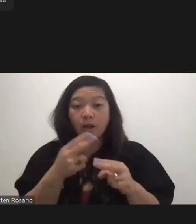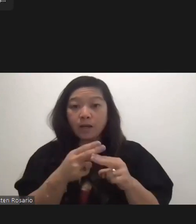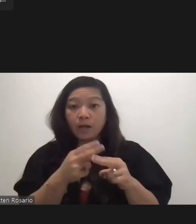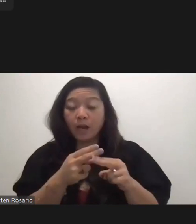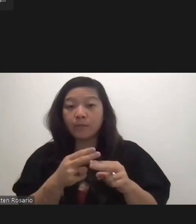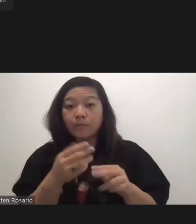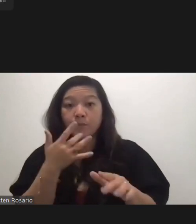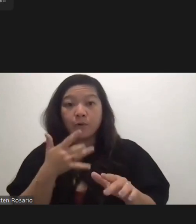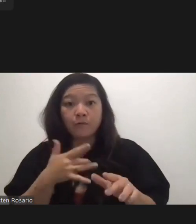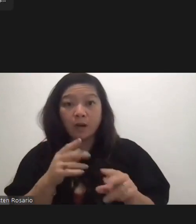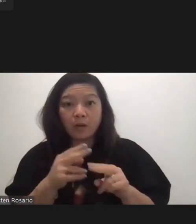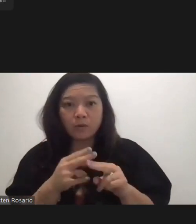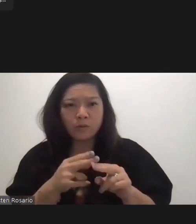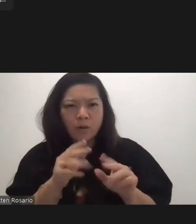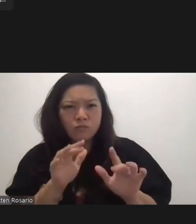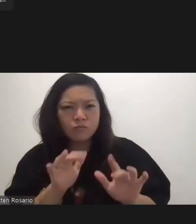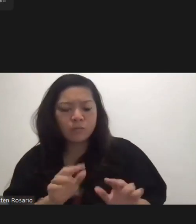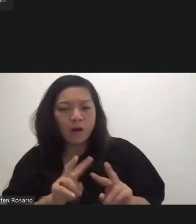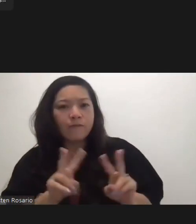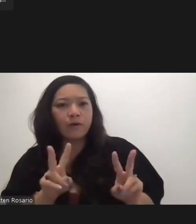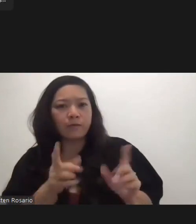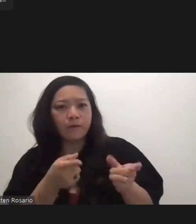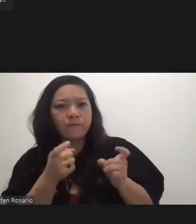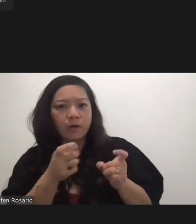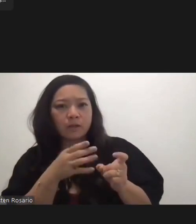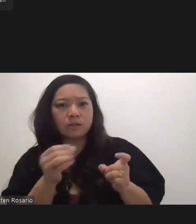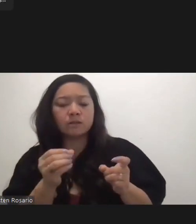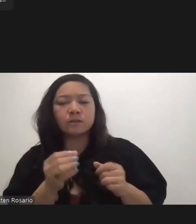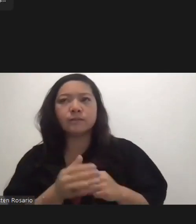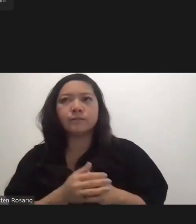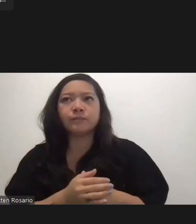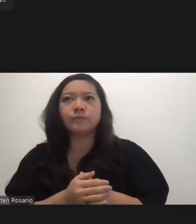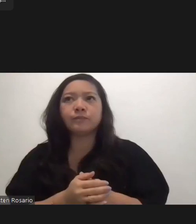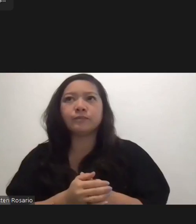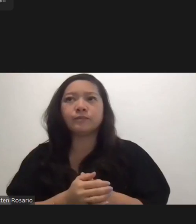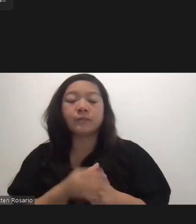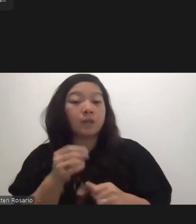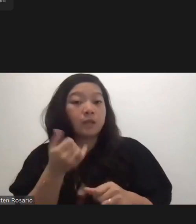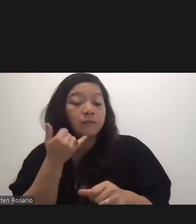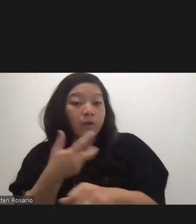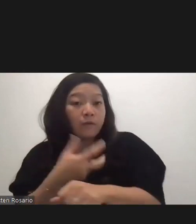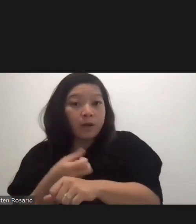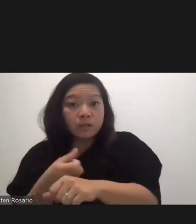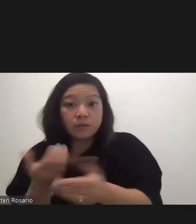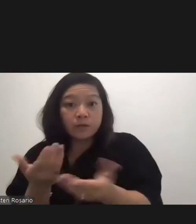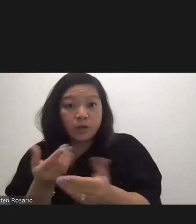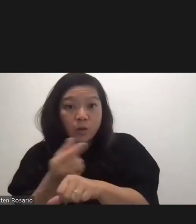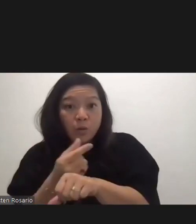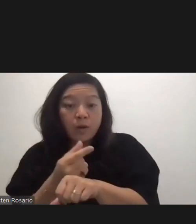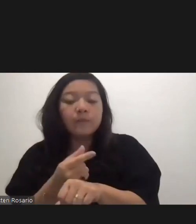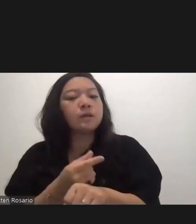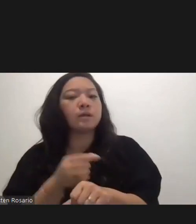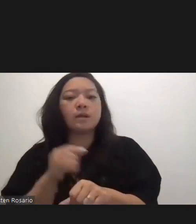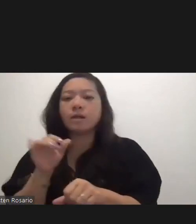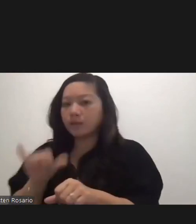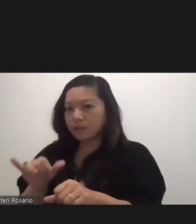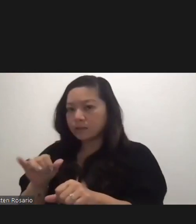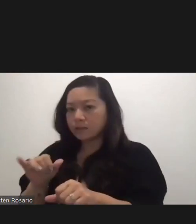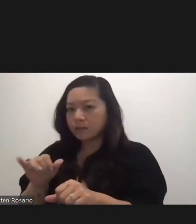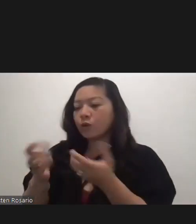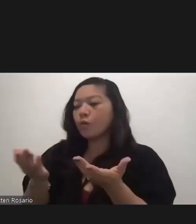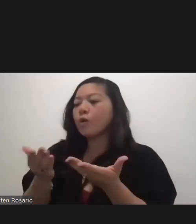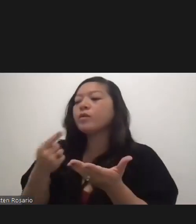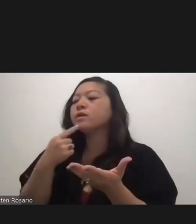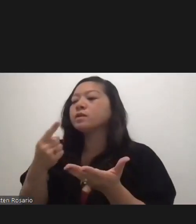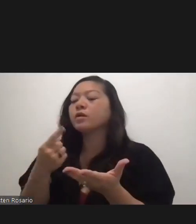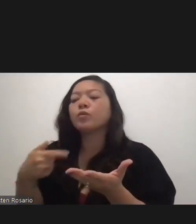verify, in fact, that they were vaccinated here in Guam? That's exactly what we're saying we're going to be